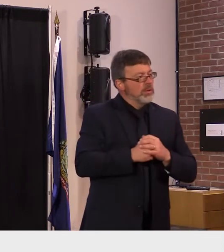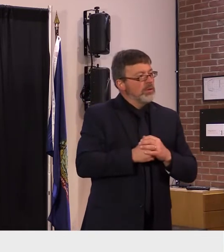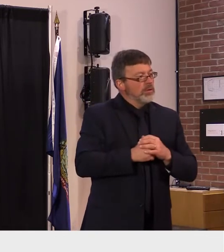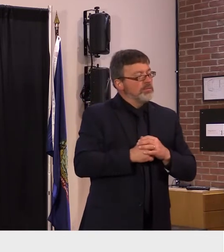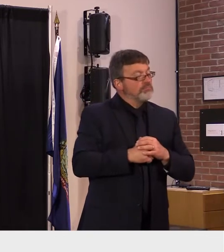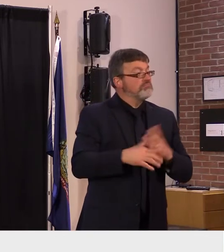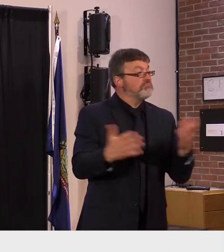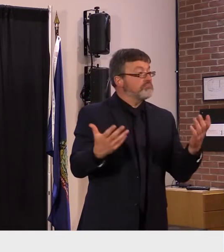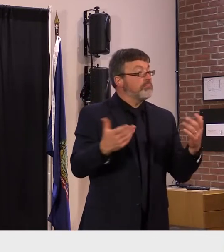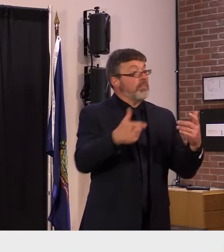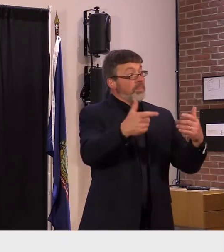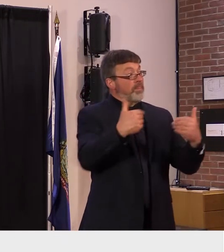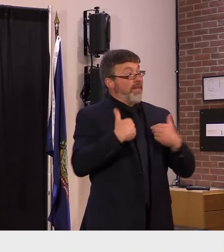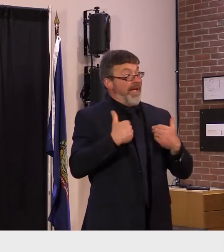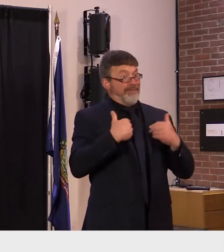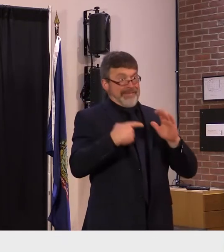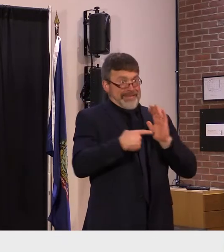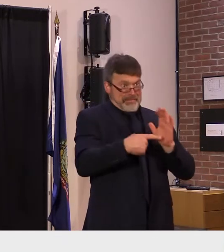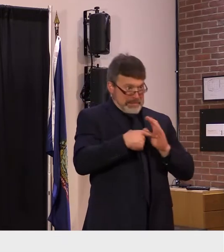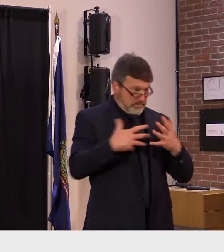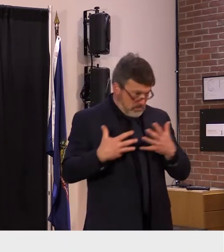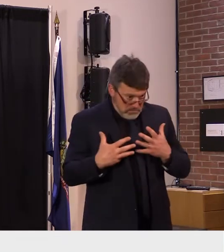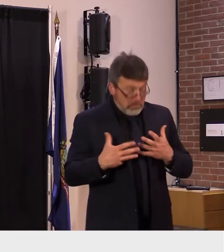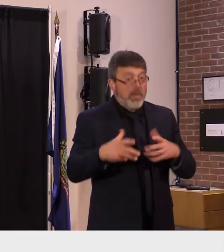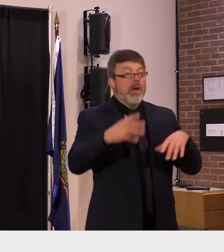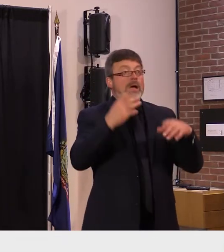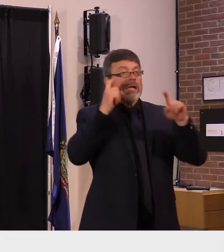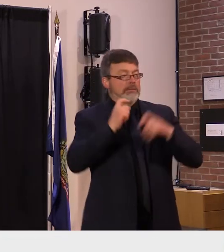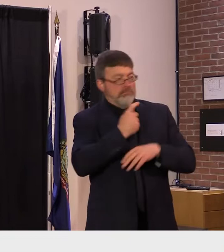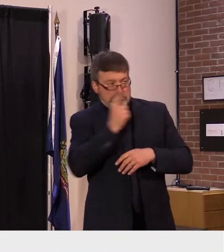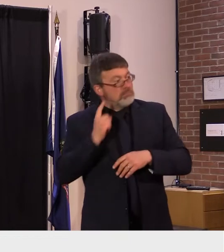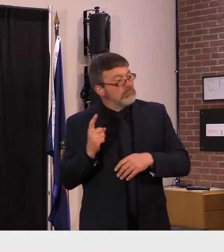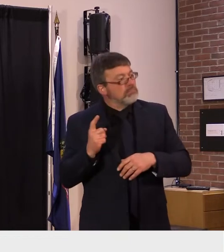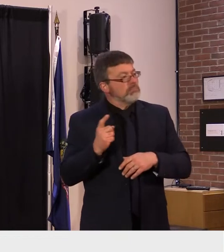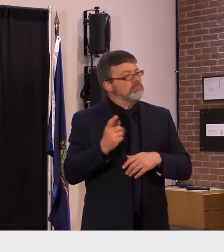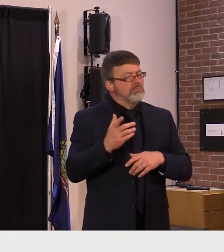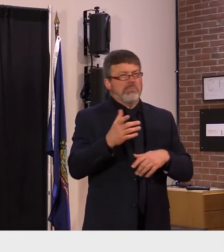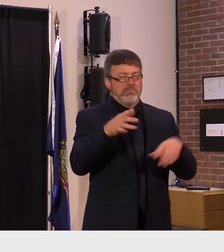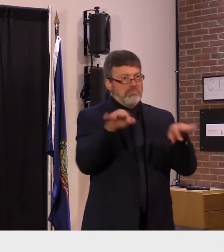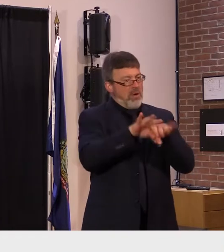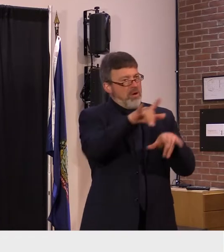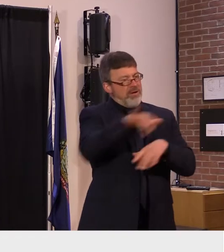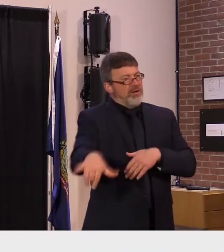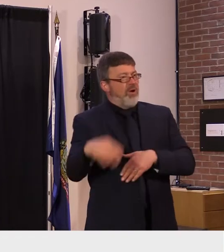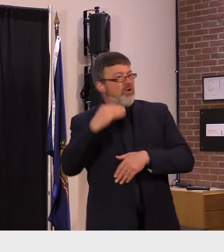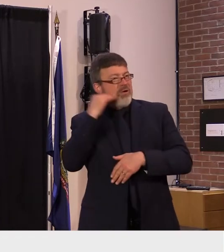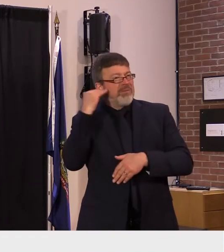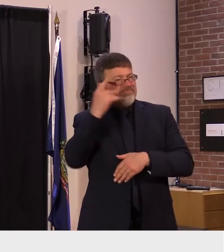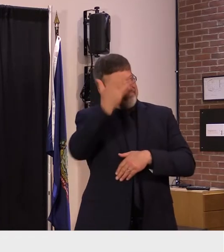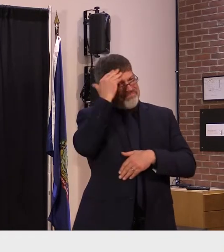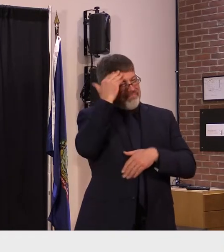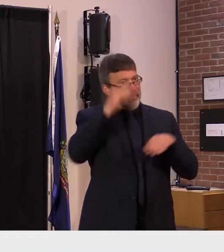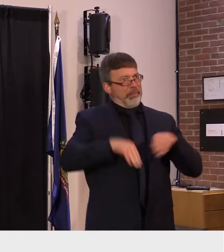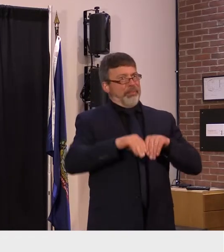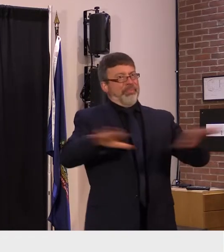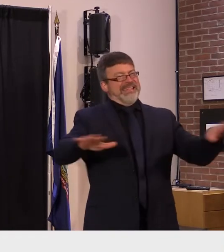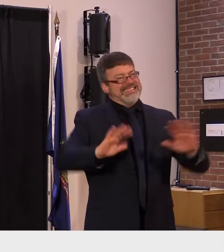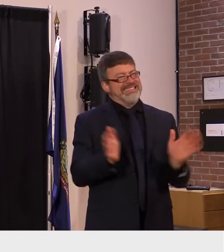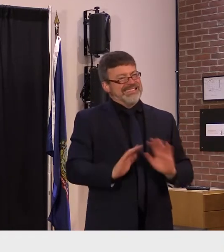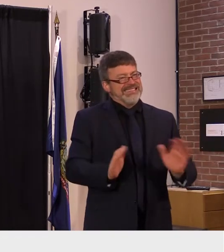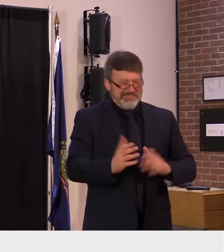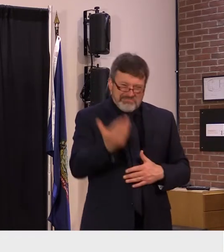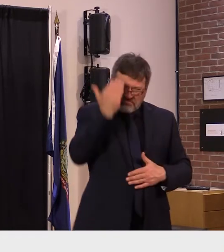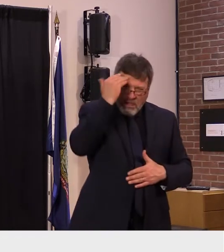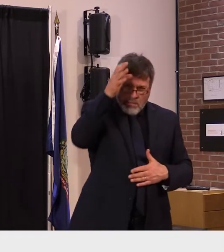staying home when you're sick will greatly lower your risk of spreading covid19 as we've seen the role of